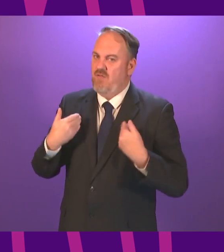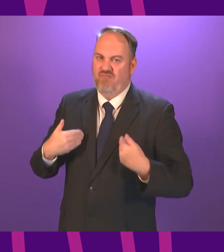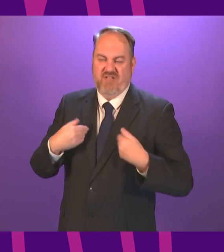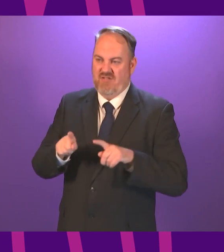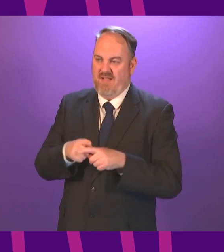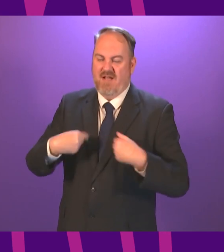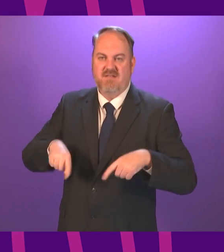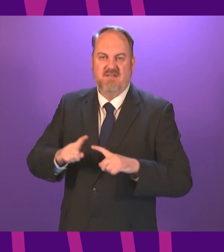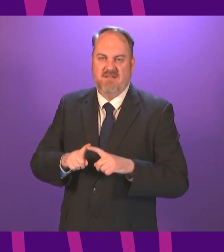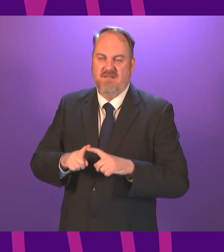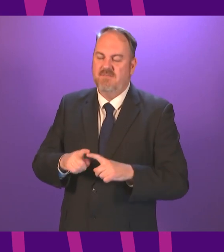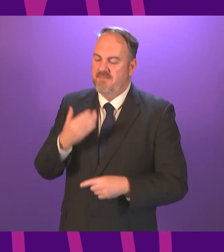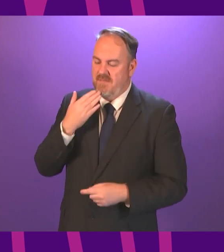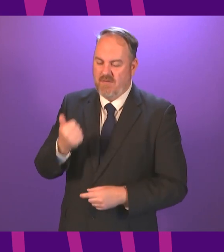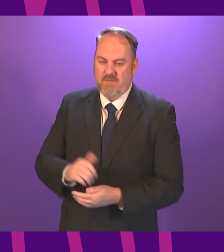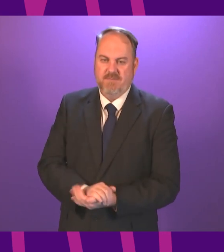thank